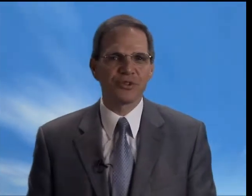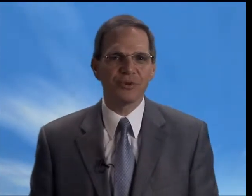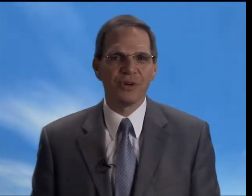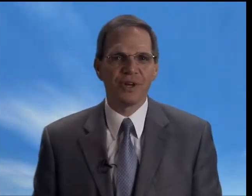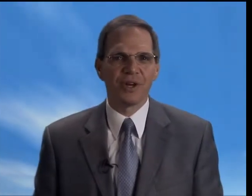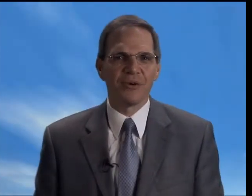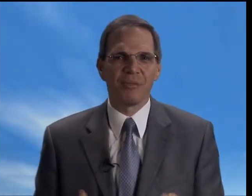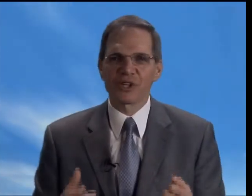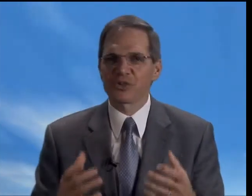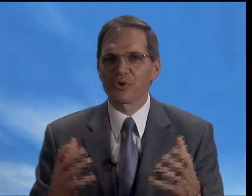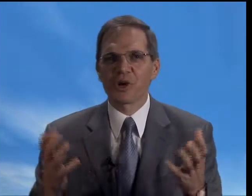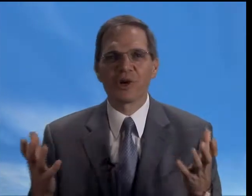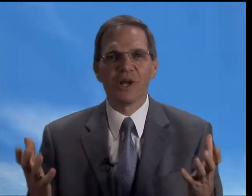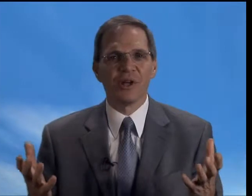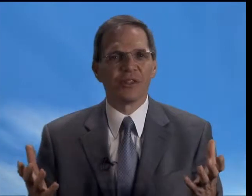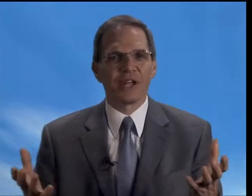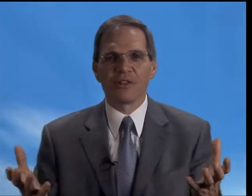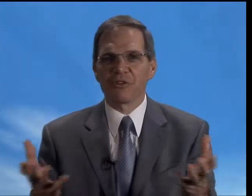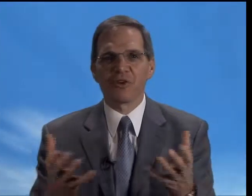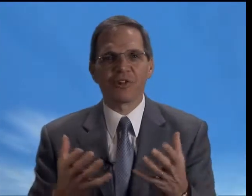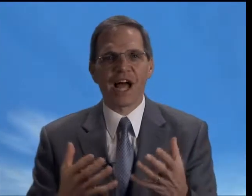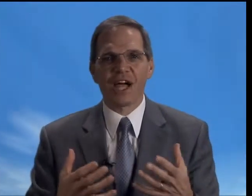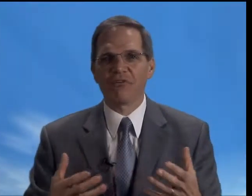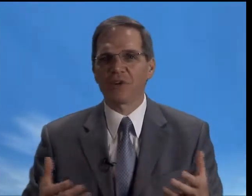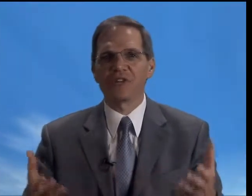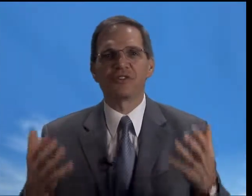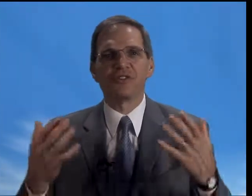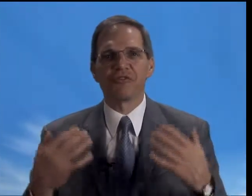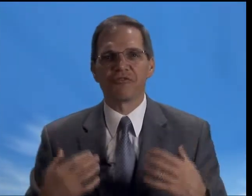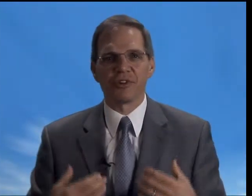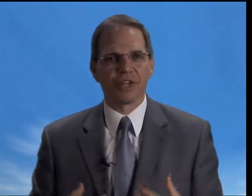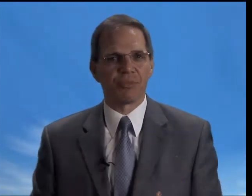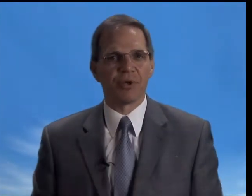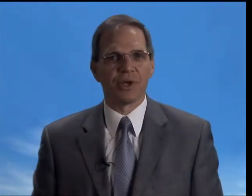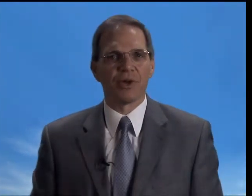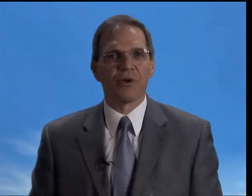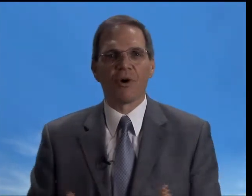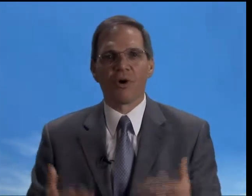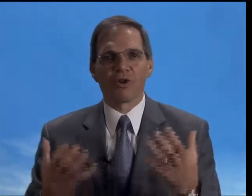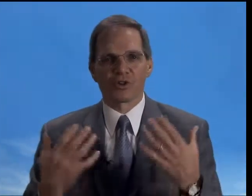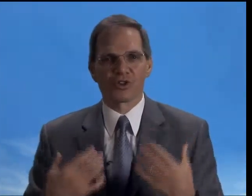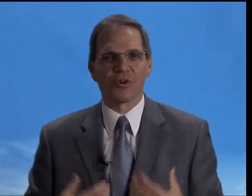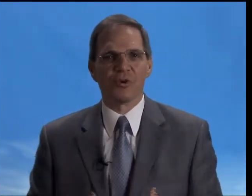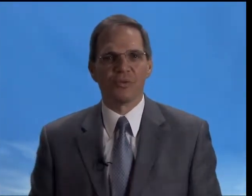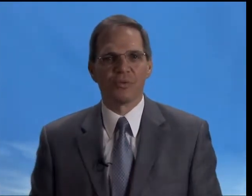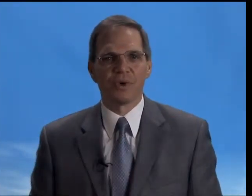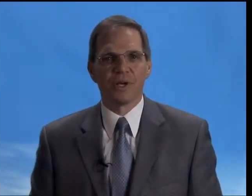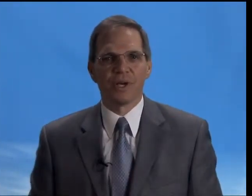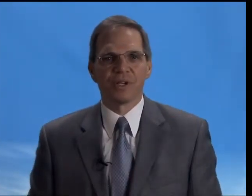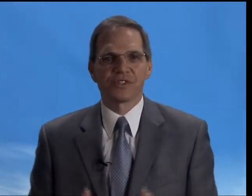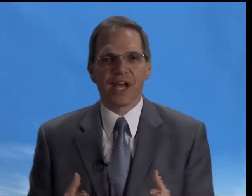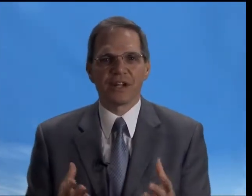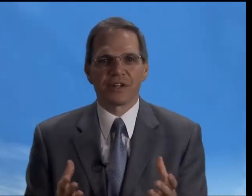you. Make sure that in your life you continue to fill up your soul. Secondly,